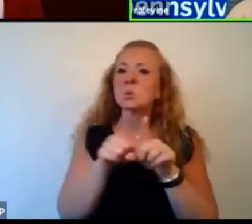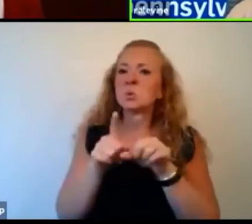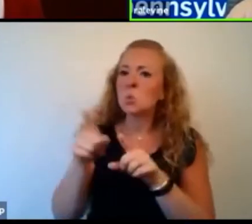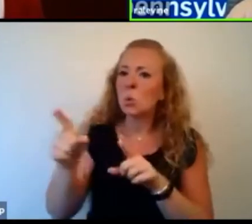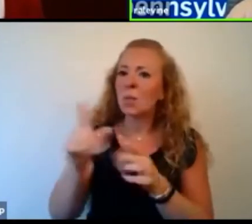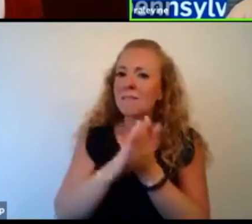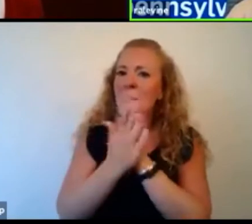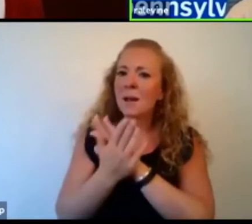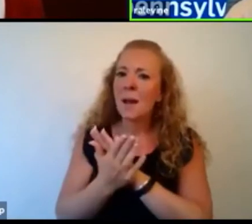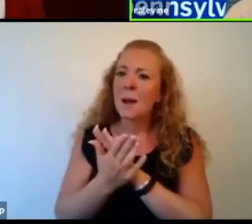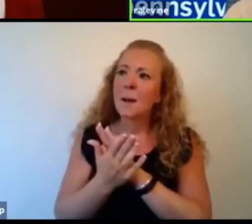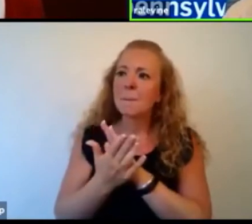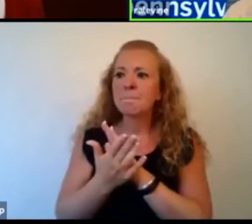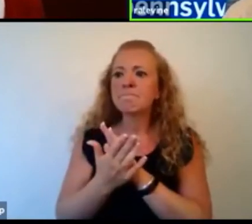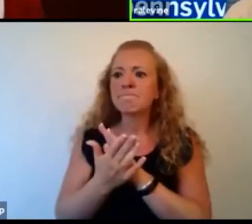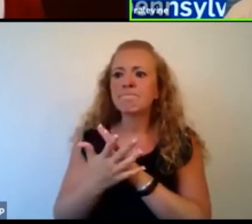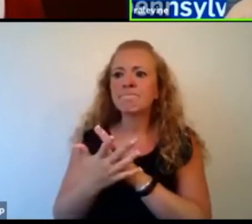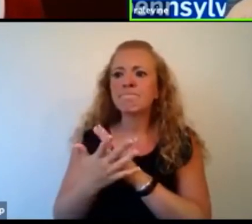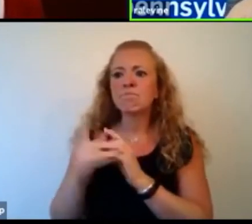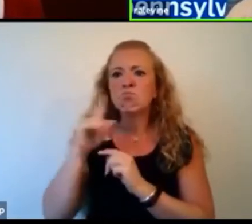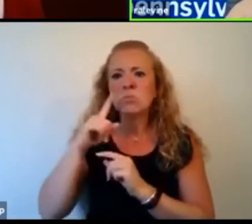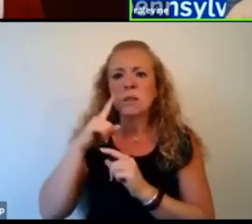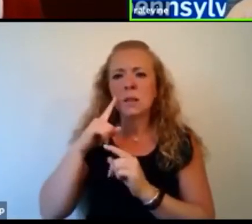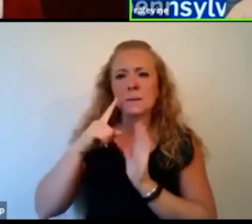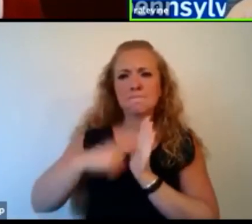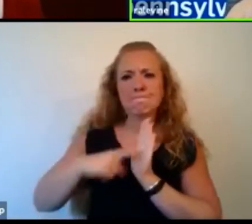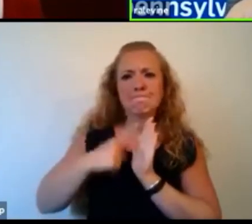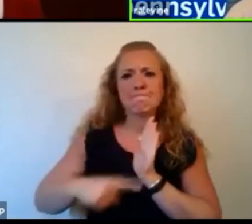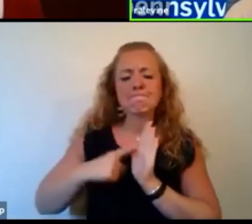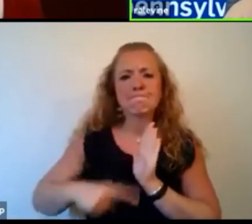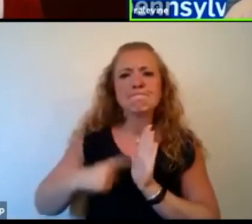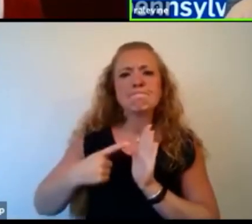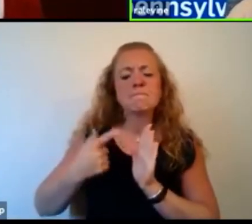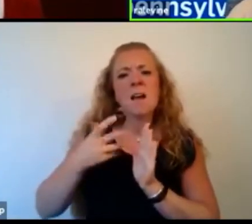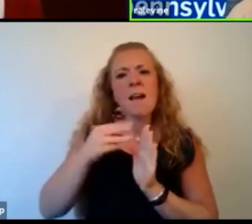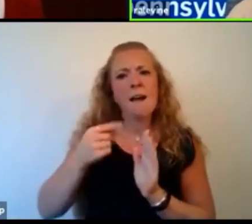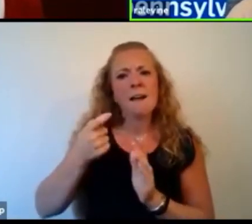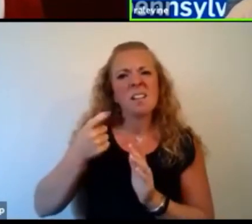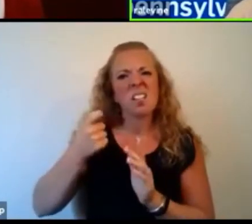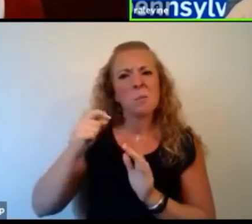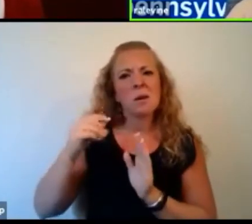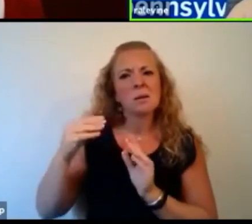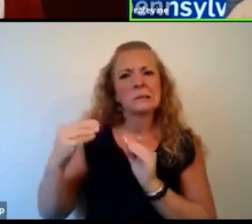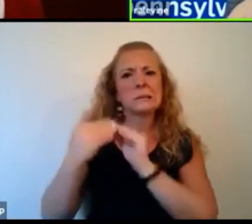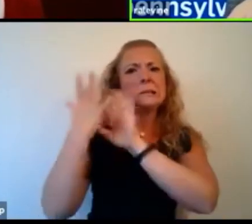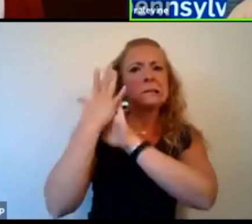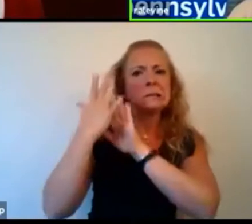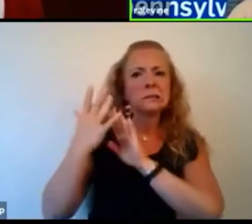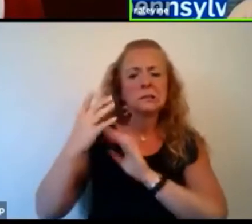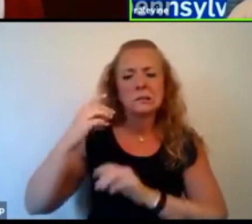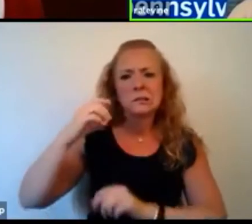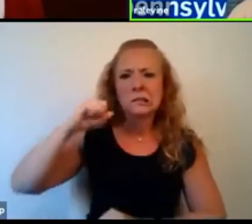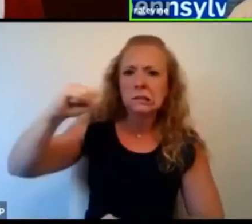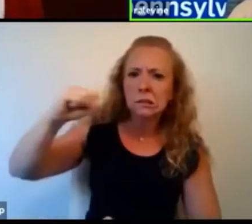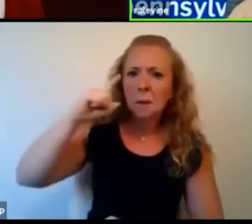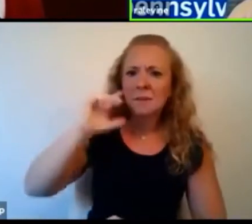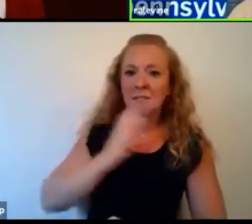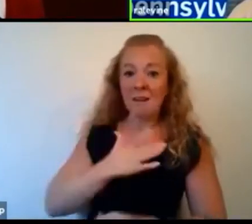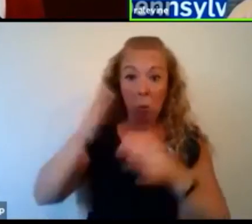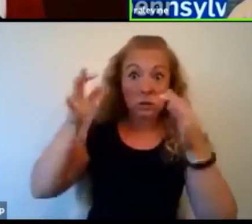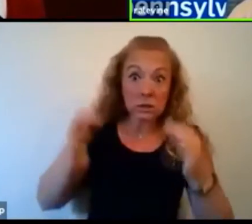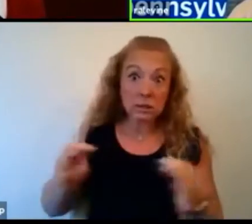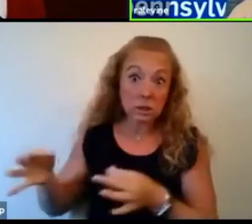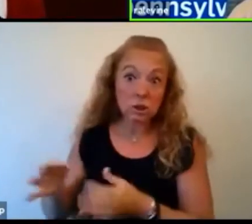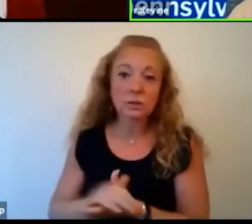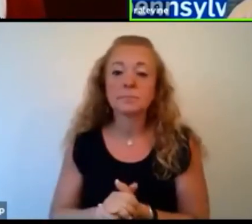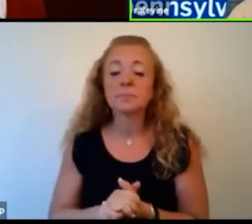fair amount of significant pressure and and pushback, according to many of the decisions that we've made, especially